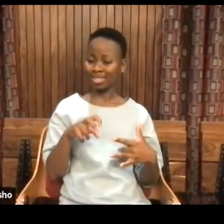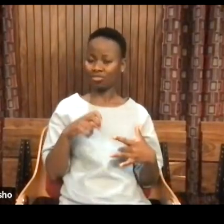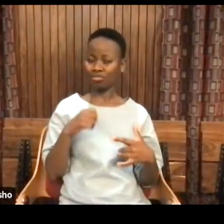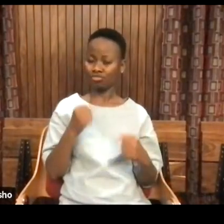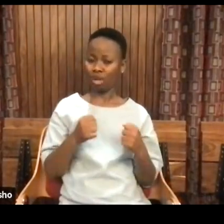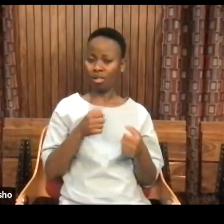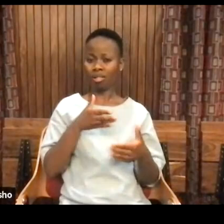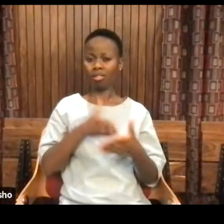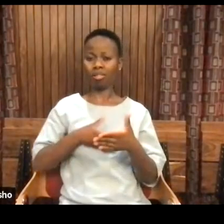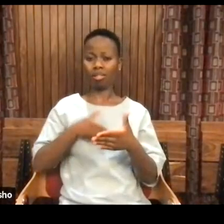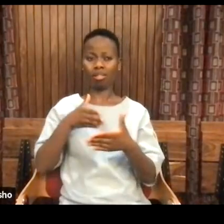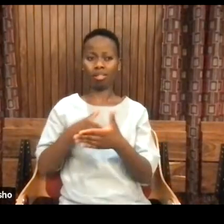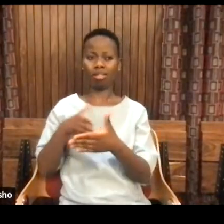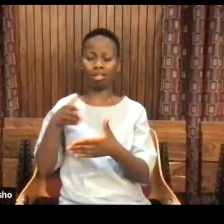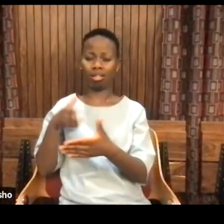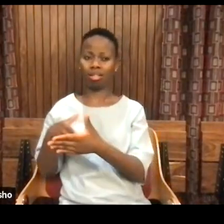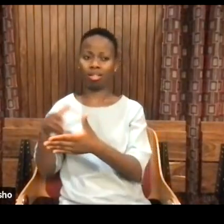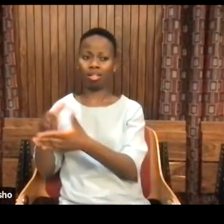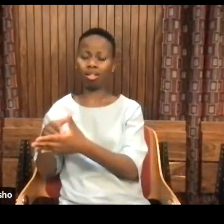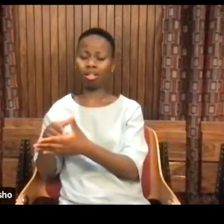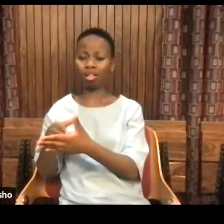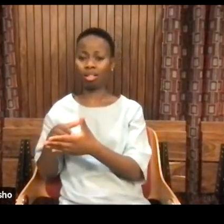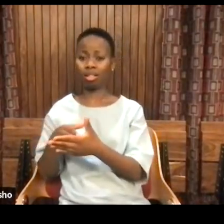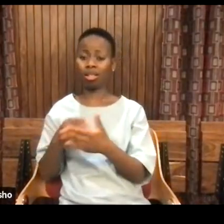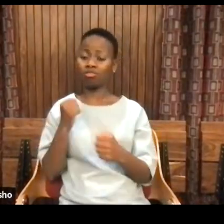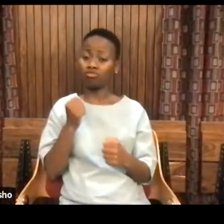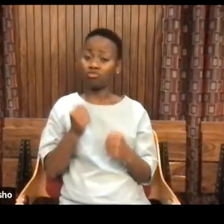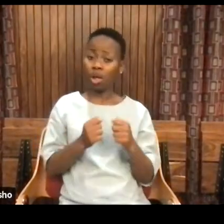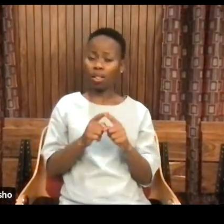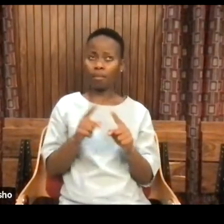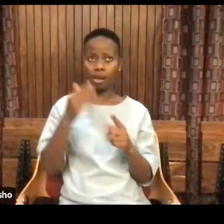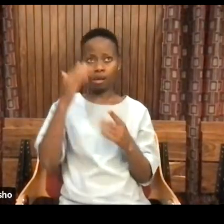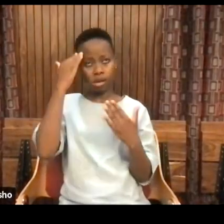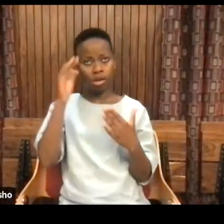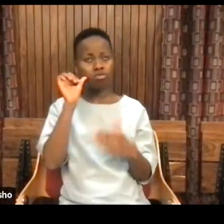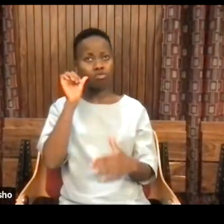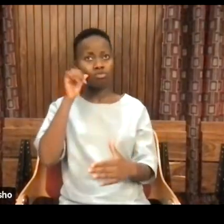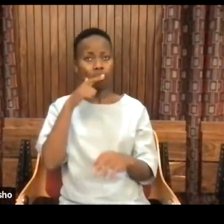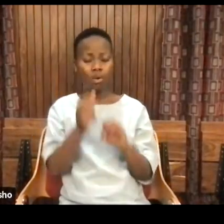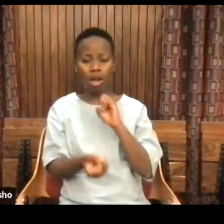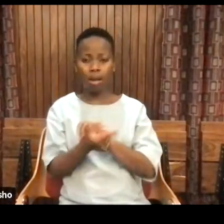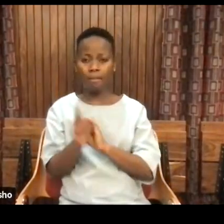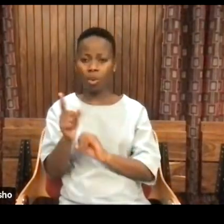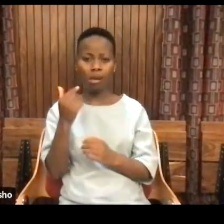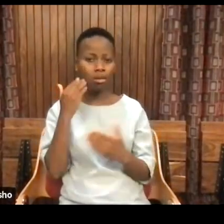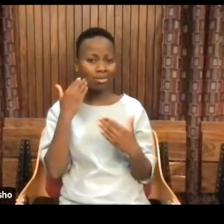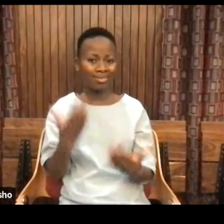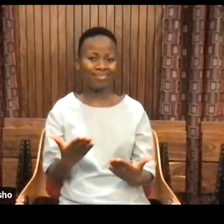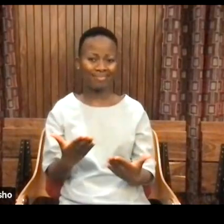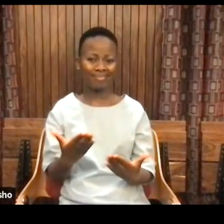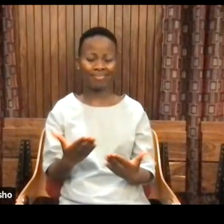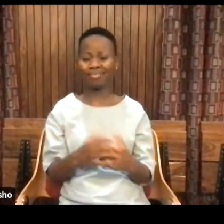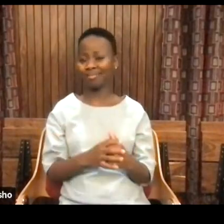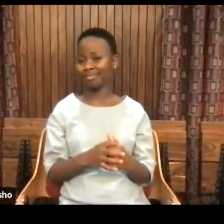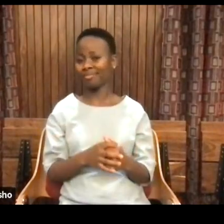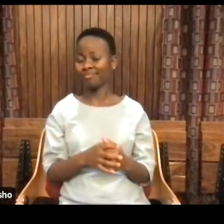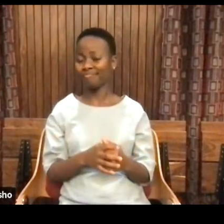with no guarantees. But despite the absence of guarantees,